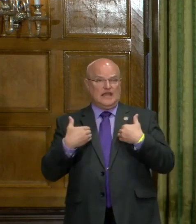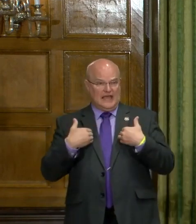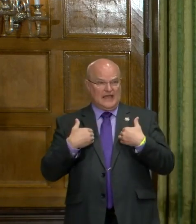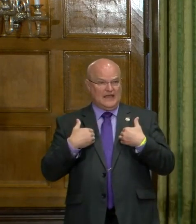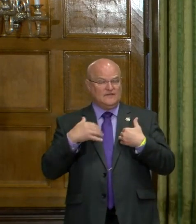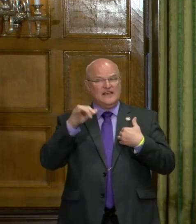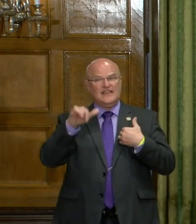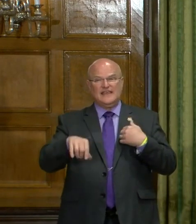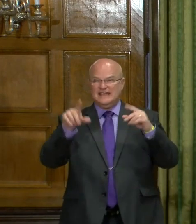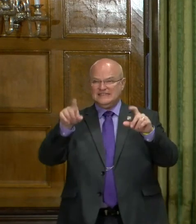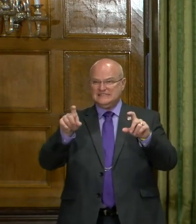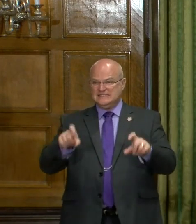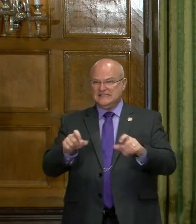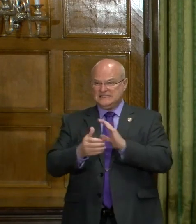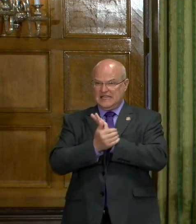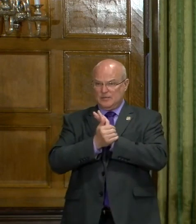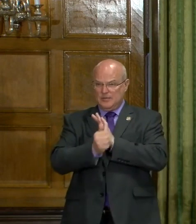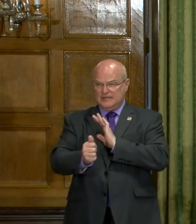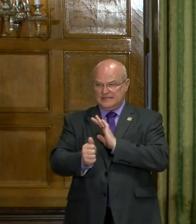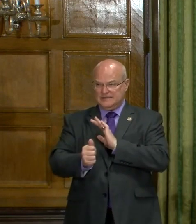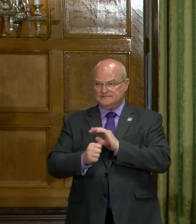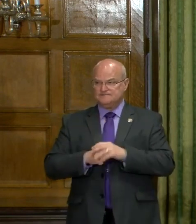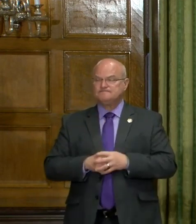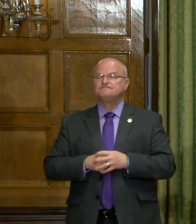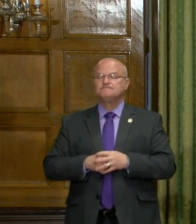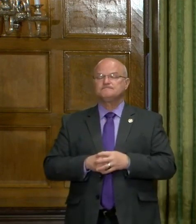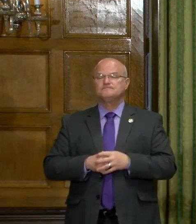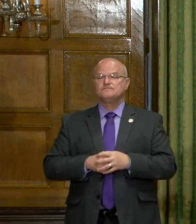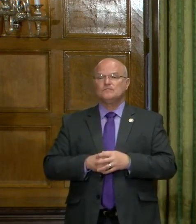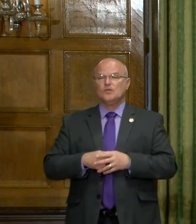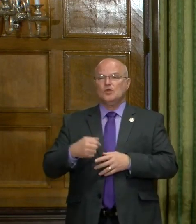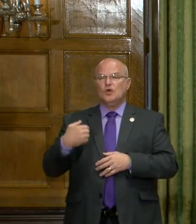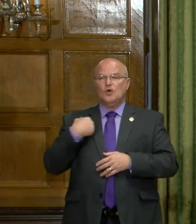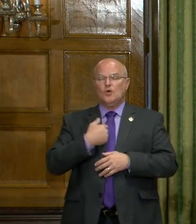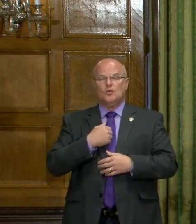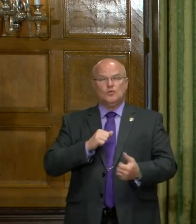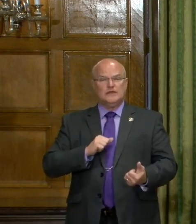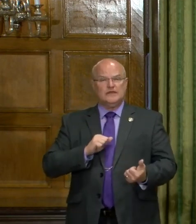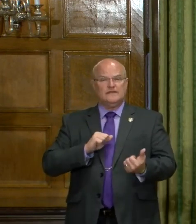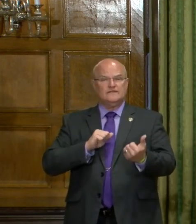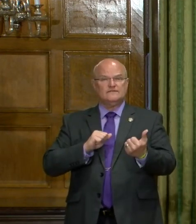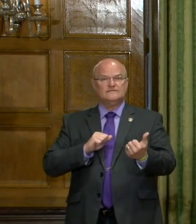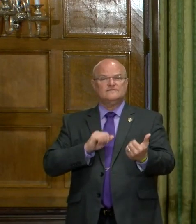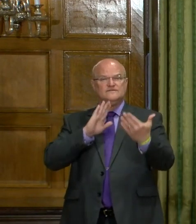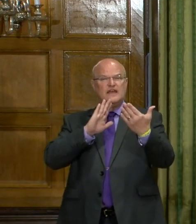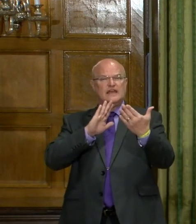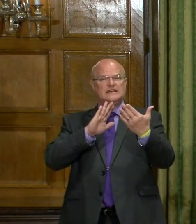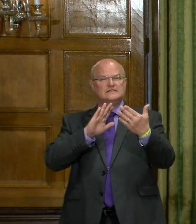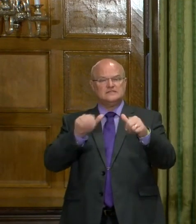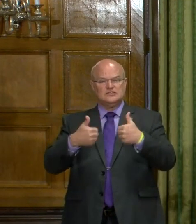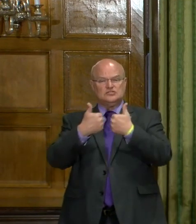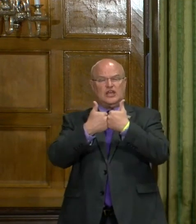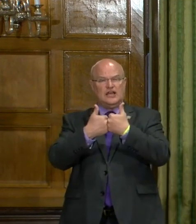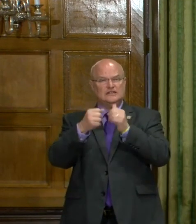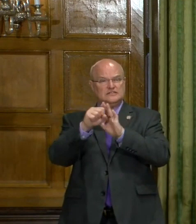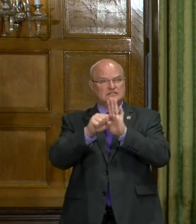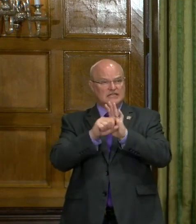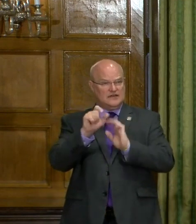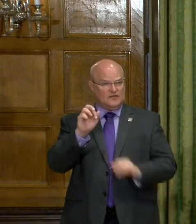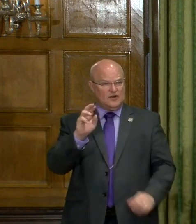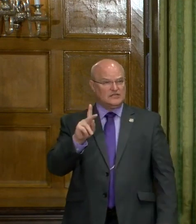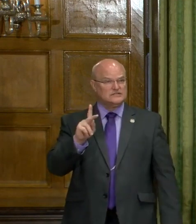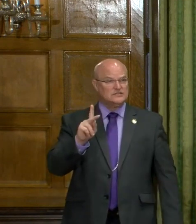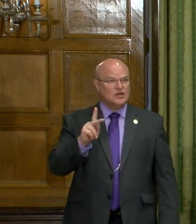have that testing capability. And we face a challenge in the state of Arkansas